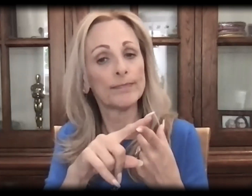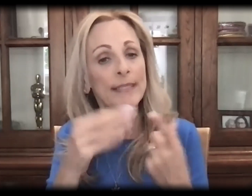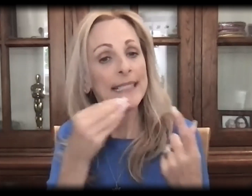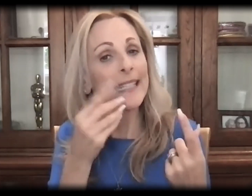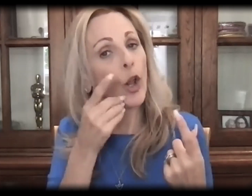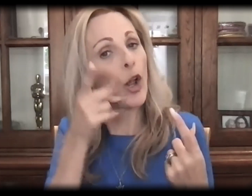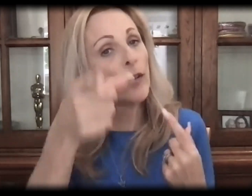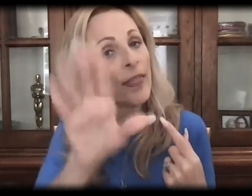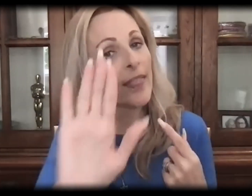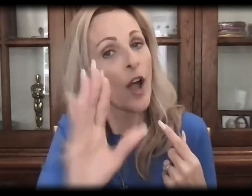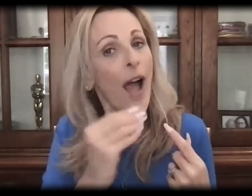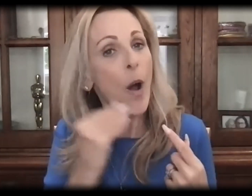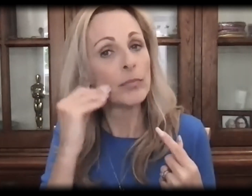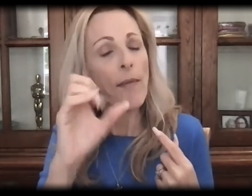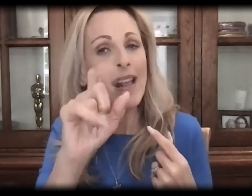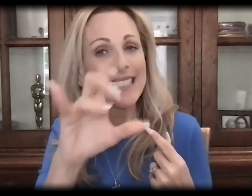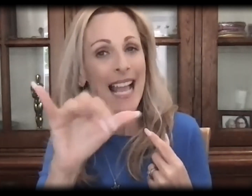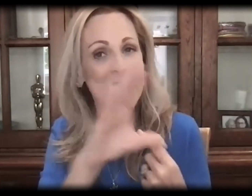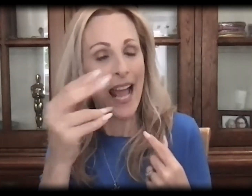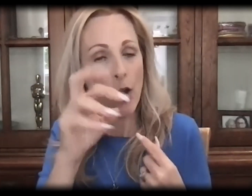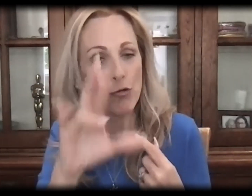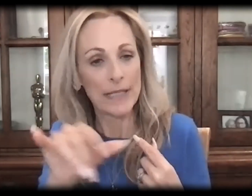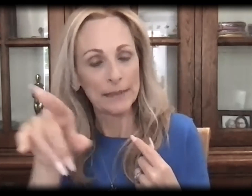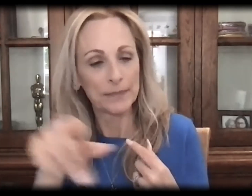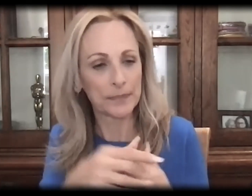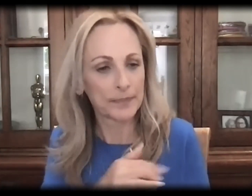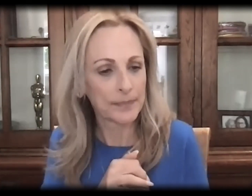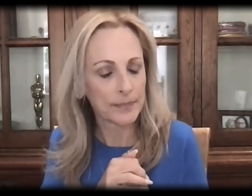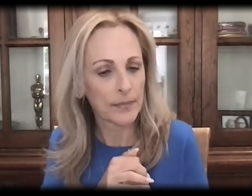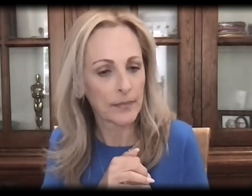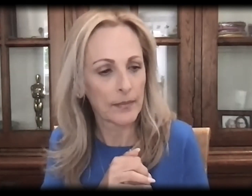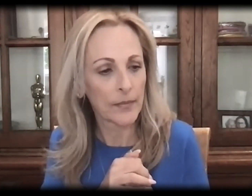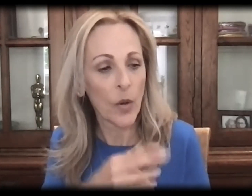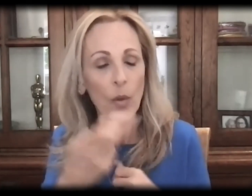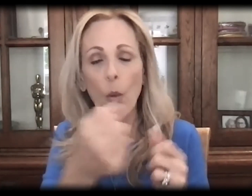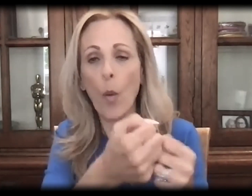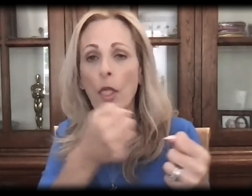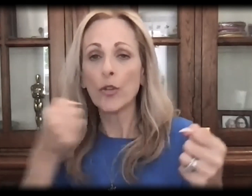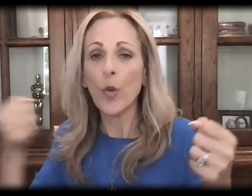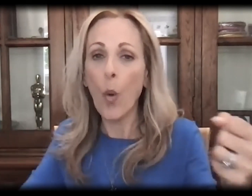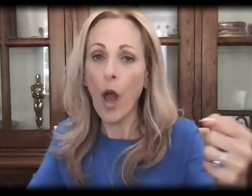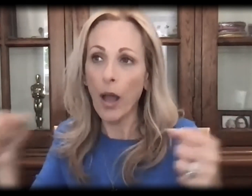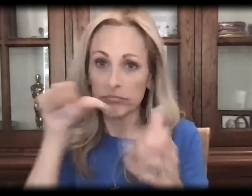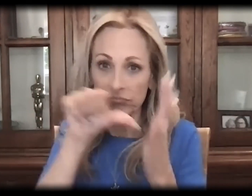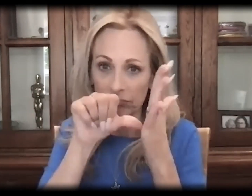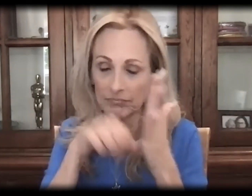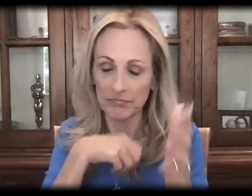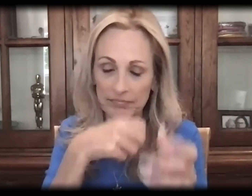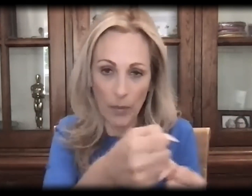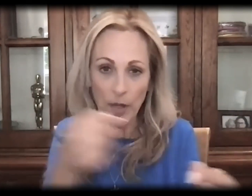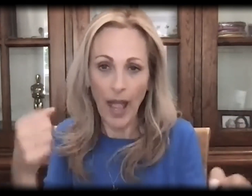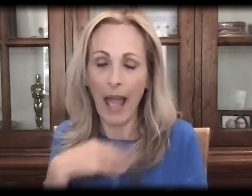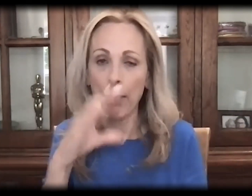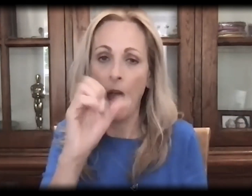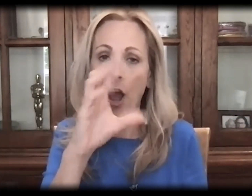And we had planned to have a dinner at his house, at Stacey and Henry Winkler's house. When he opened the door, I rang the bell.